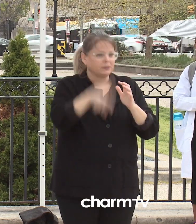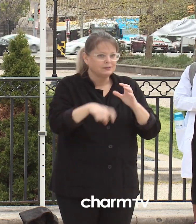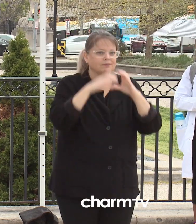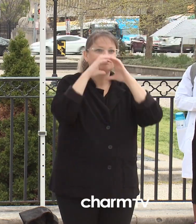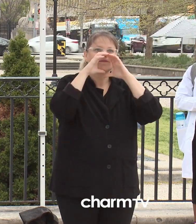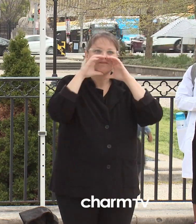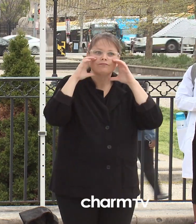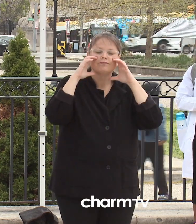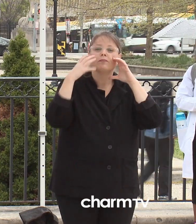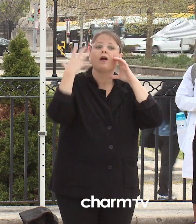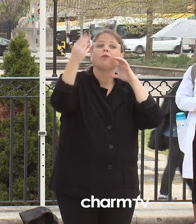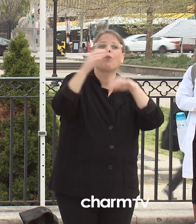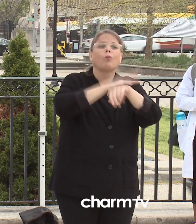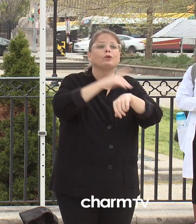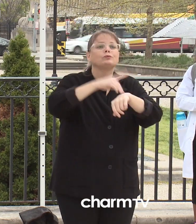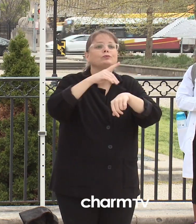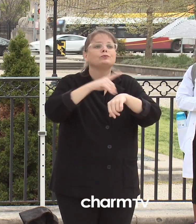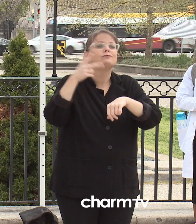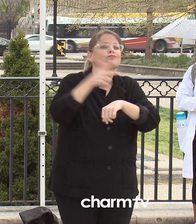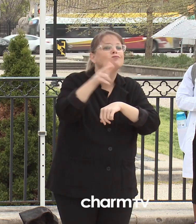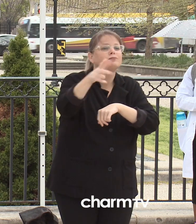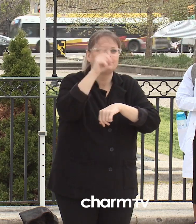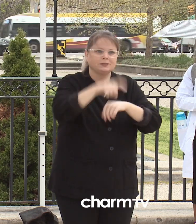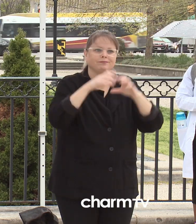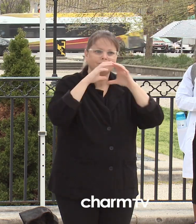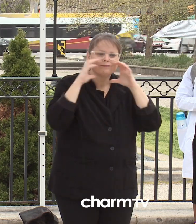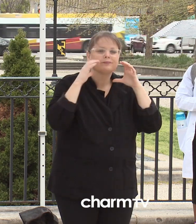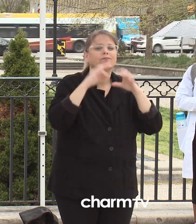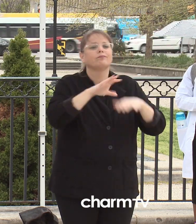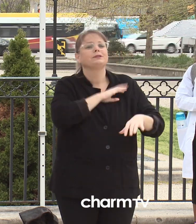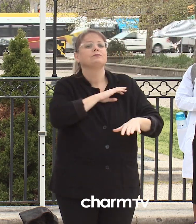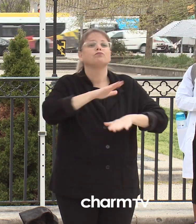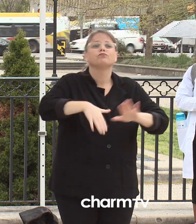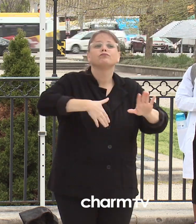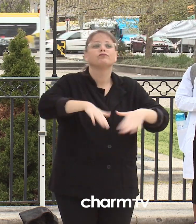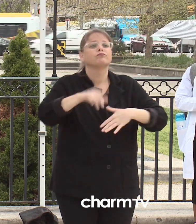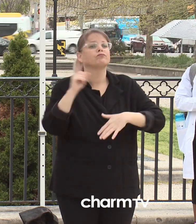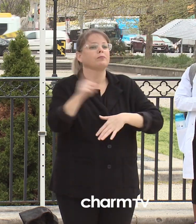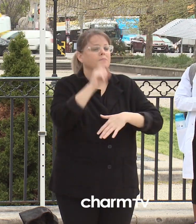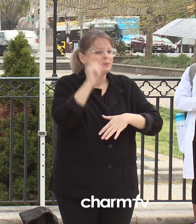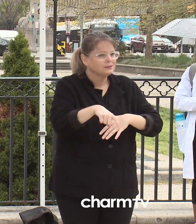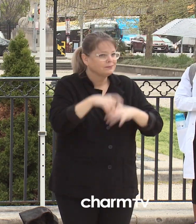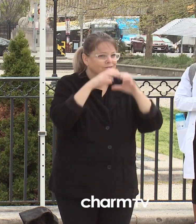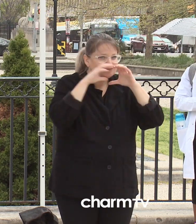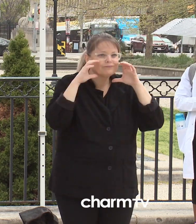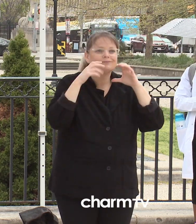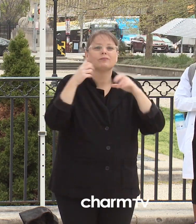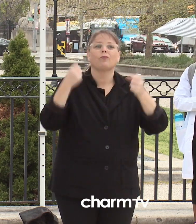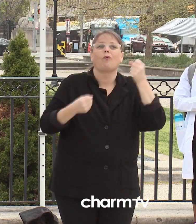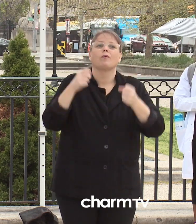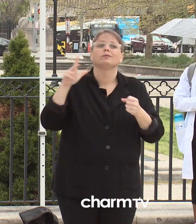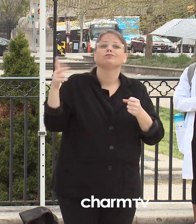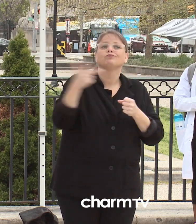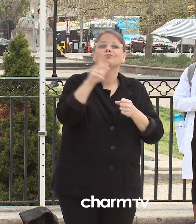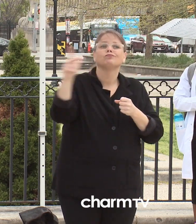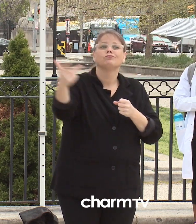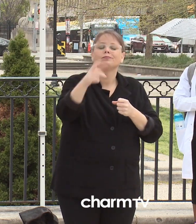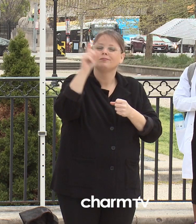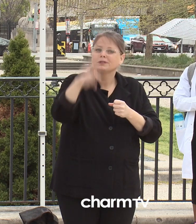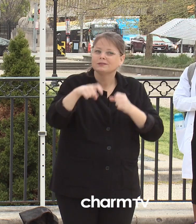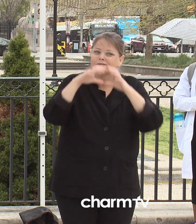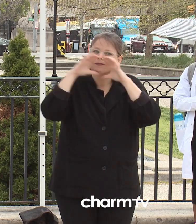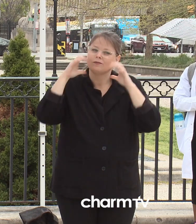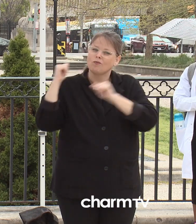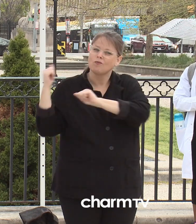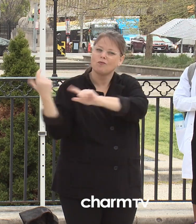patrols and business checks. These new directives coupled with standard universal precautions will go great lengths in keeping